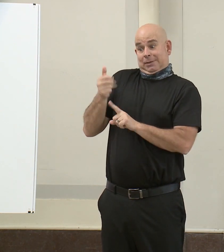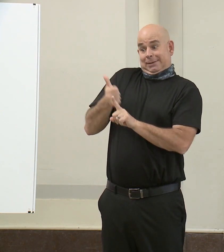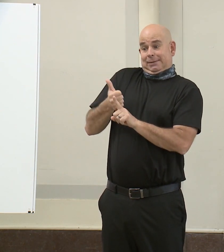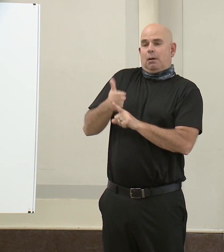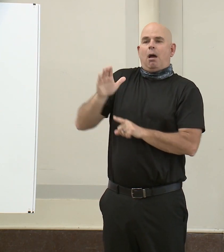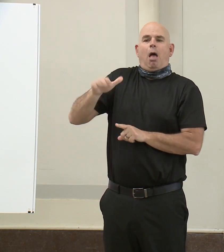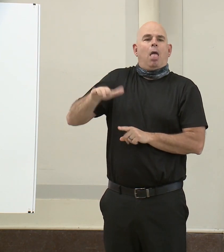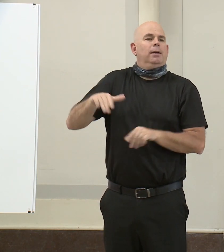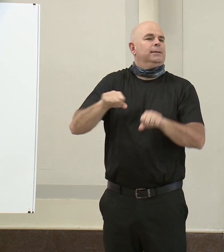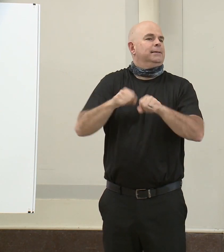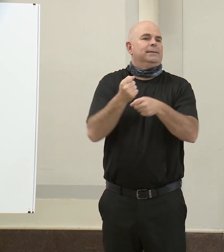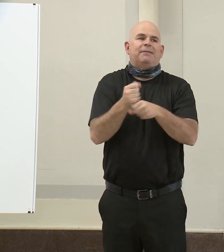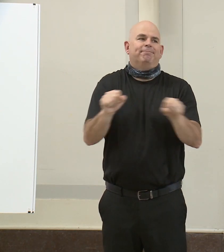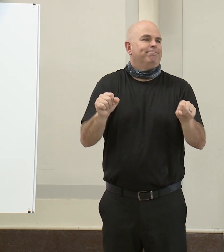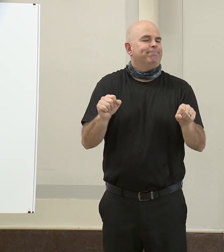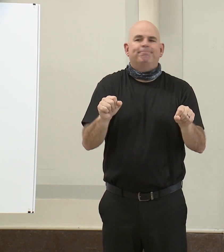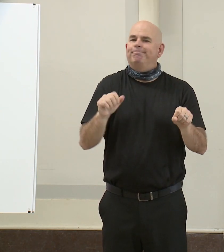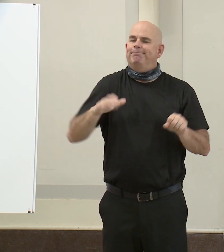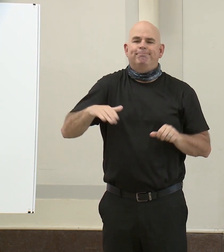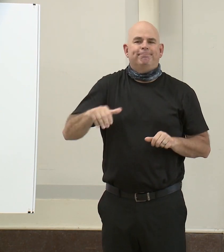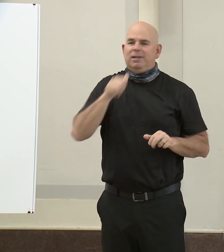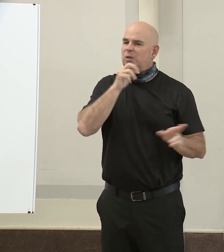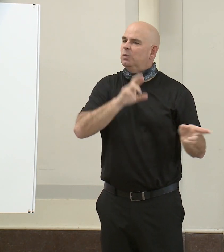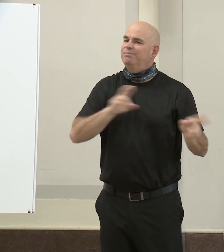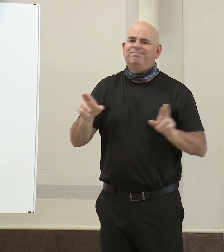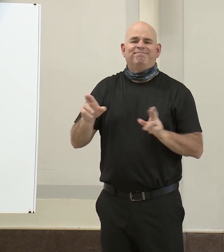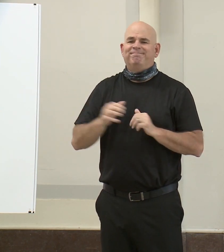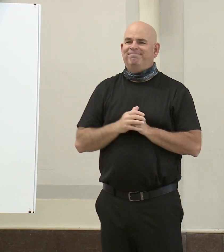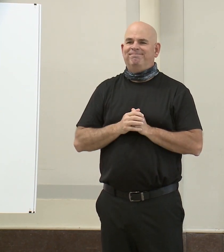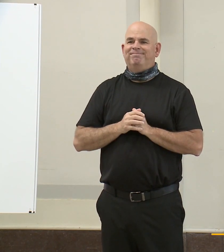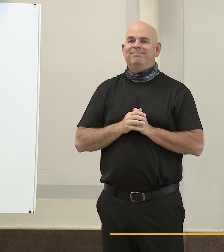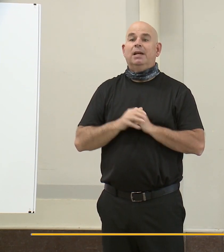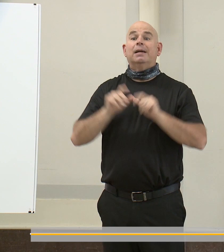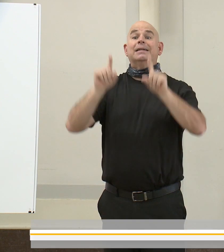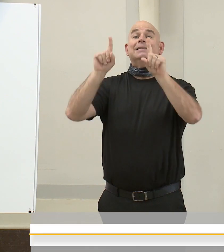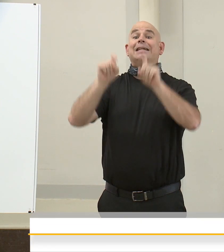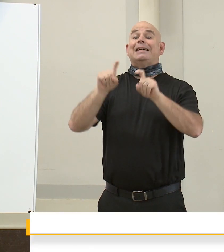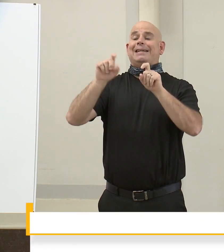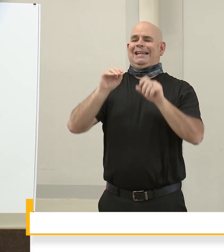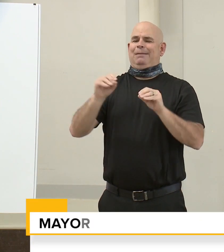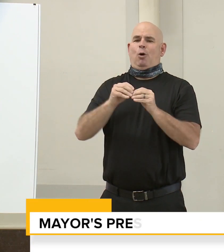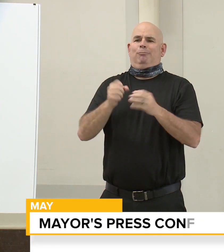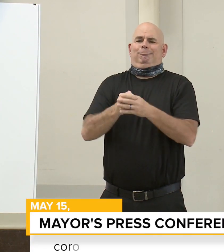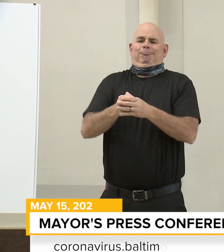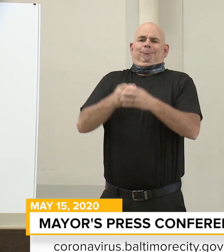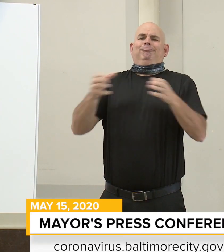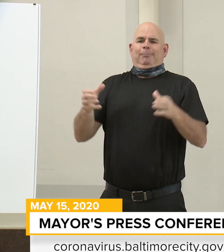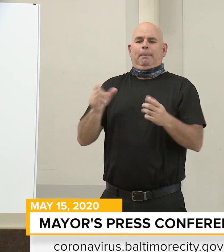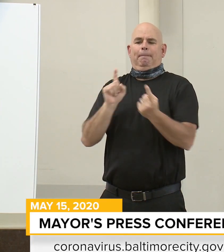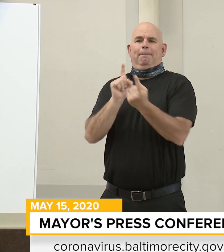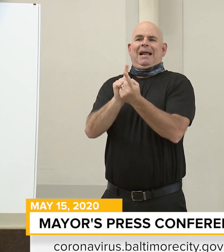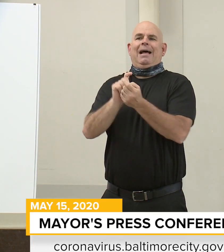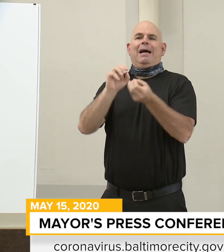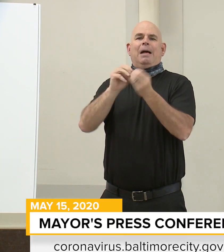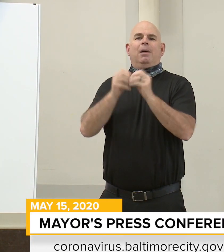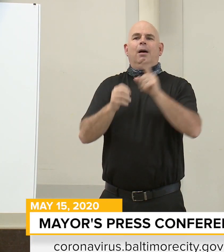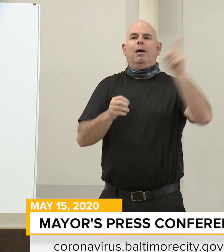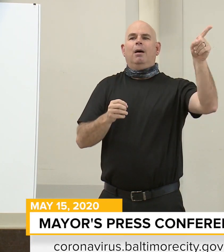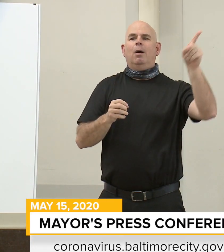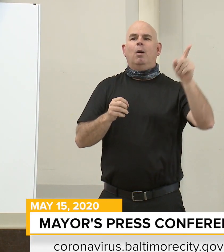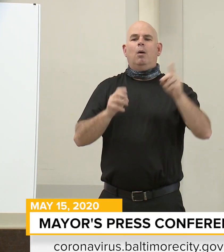To get there, we must significantly increase testing capacity in order to meet guidelines established by public health experts.